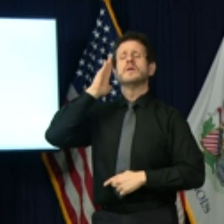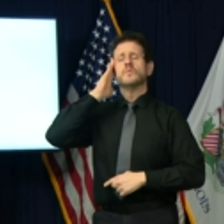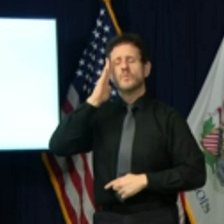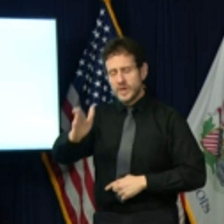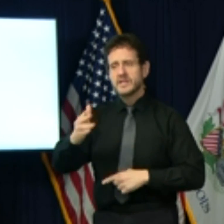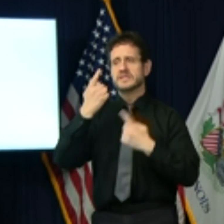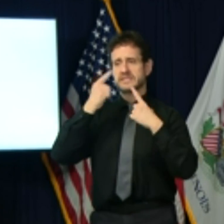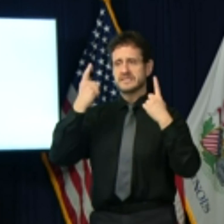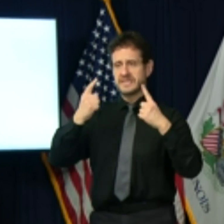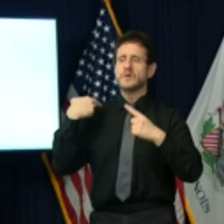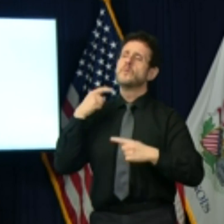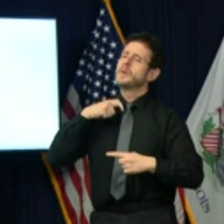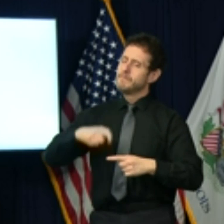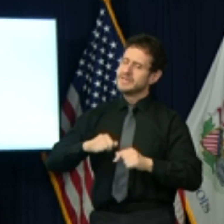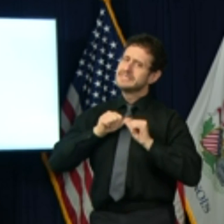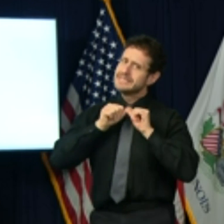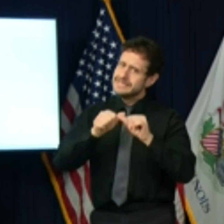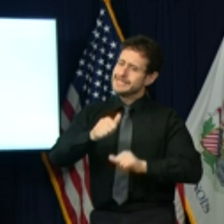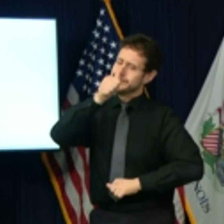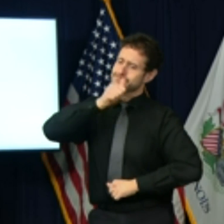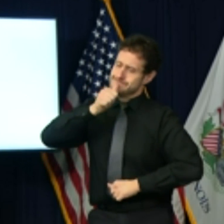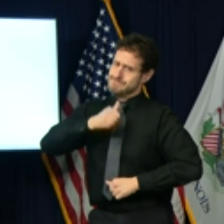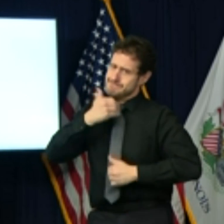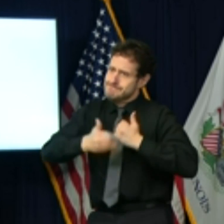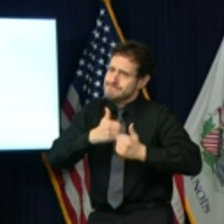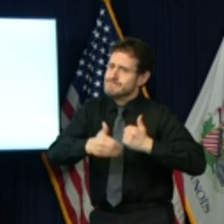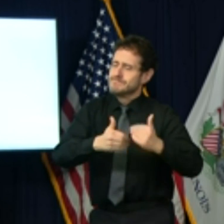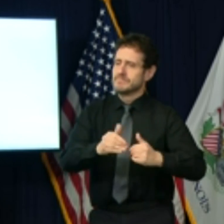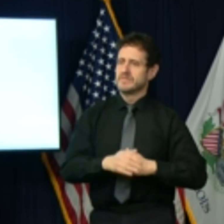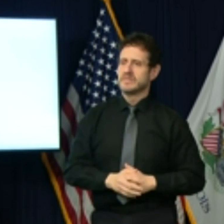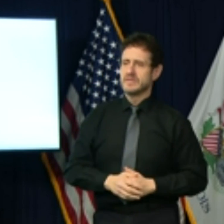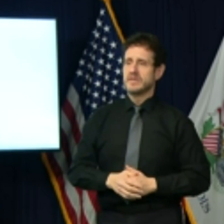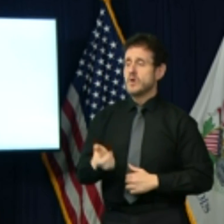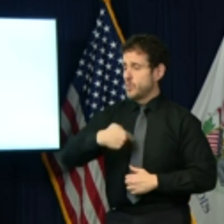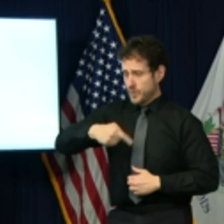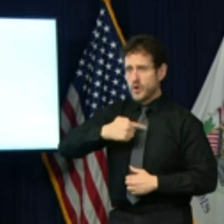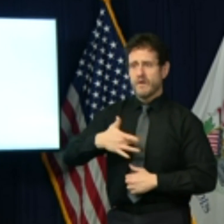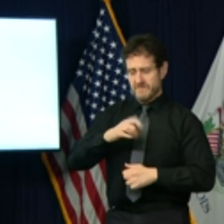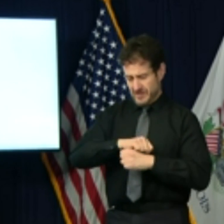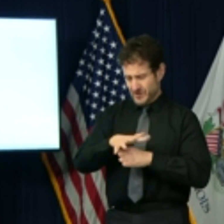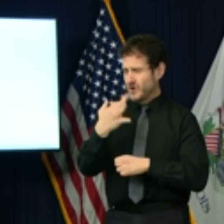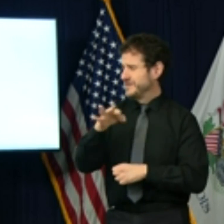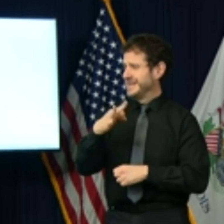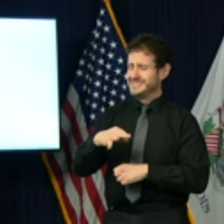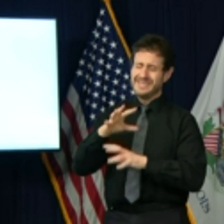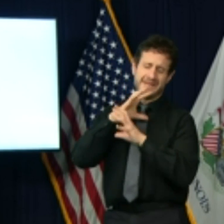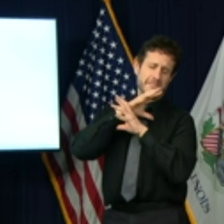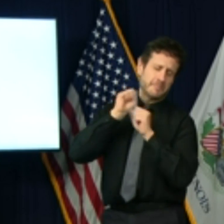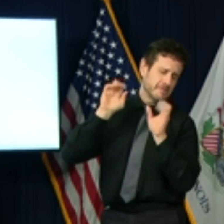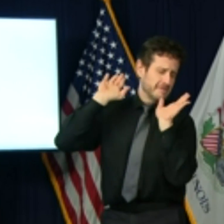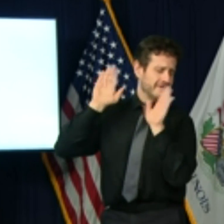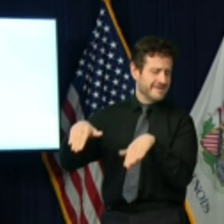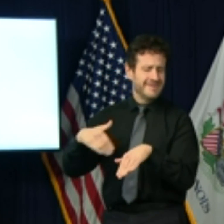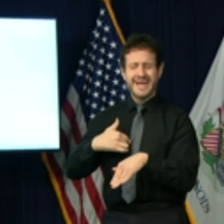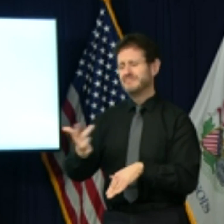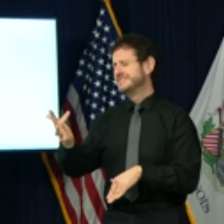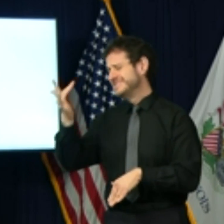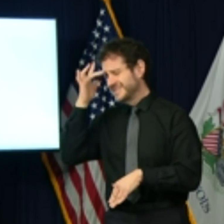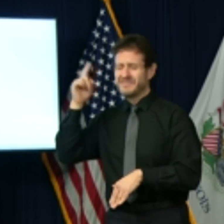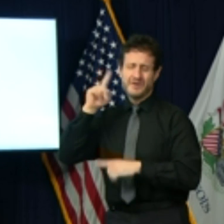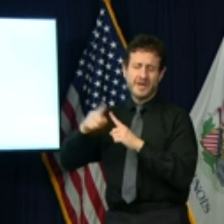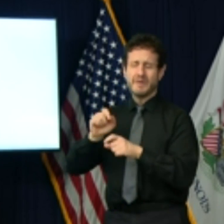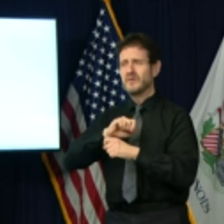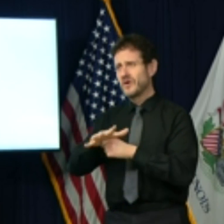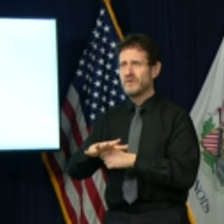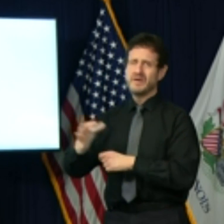if we keep pushing. Let's push back on the COVID fatigue. We need to stay home as much as we